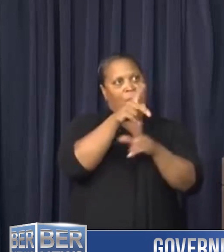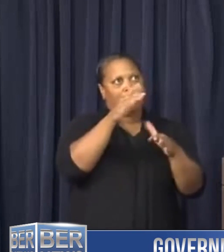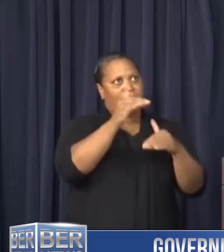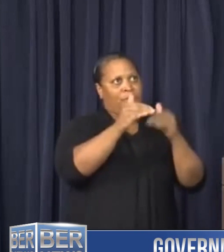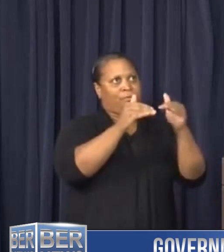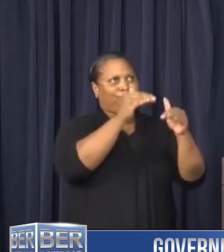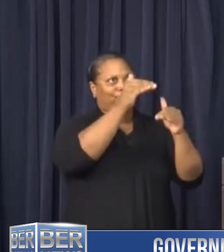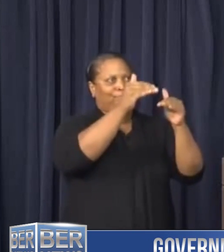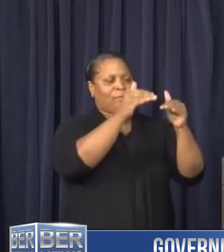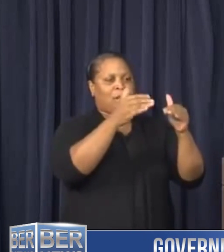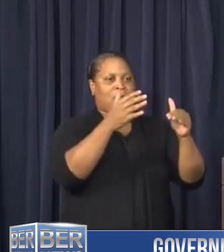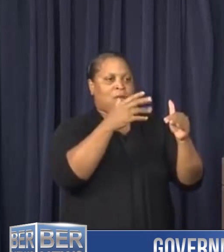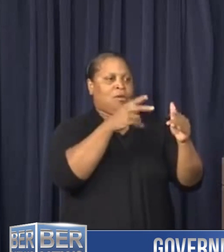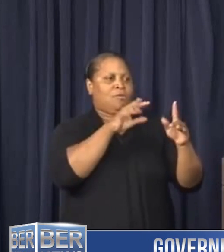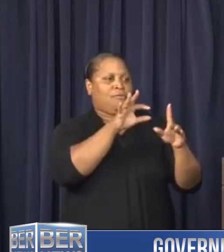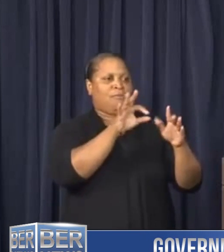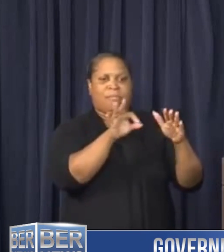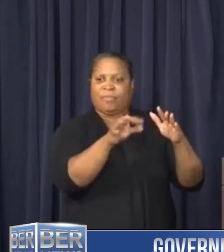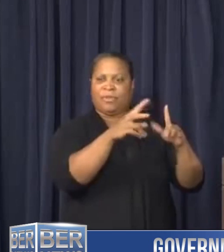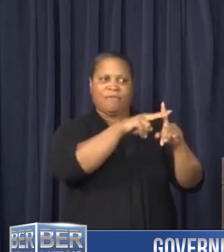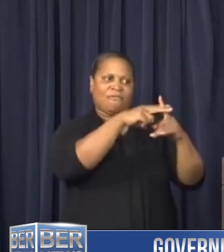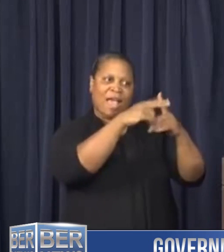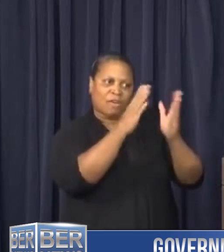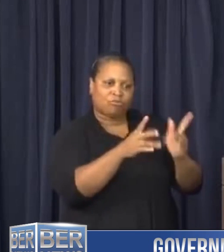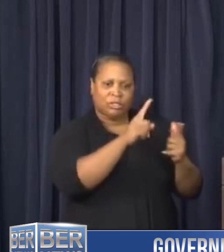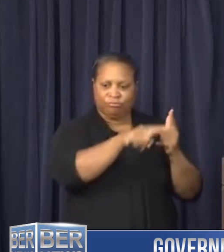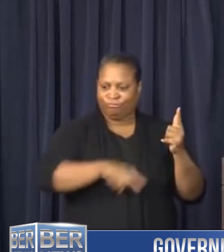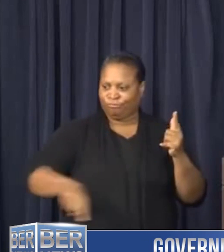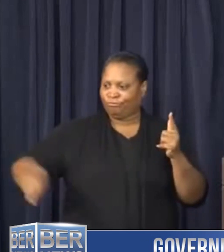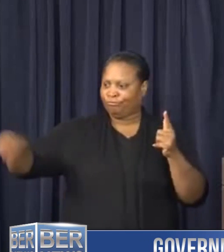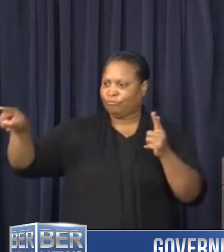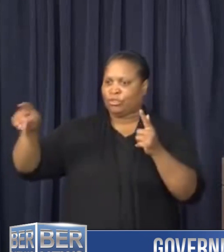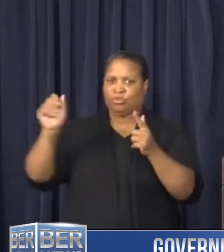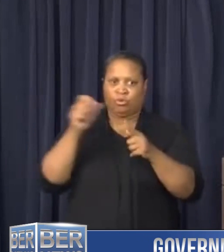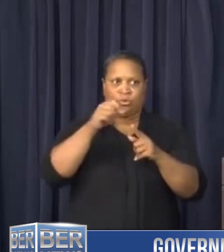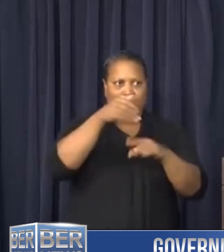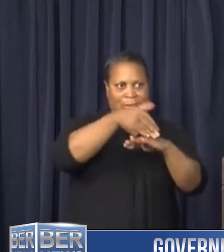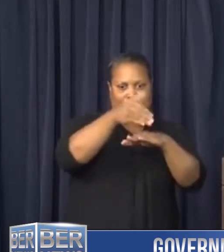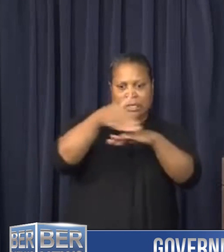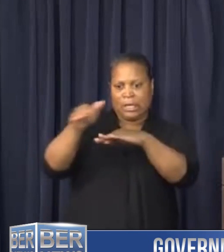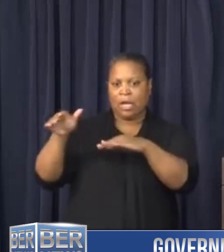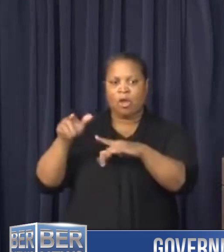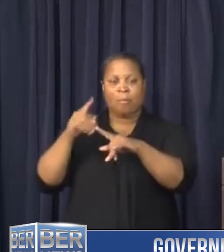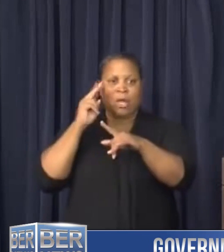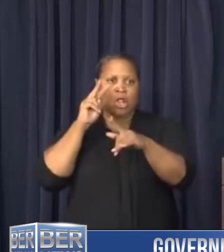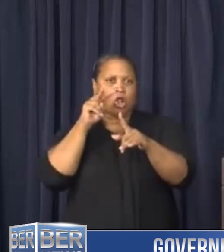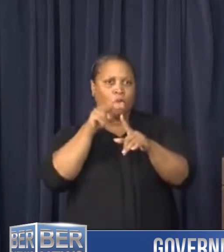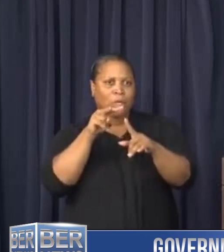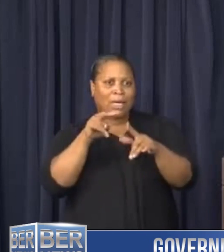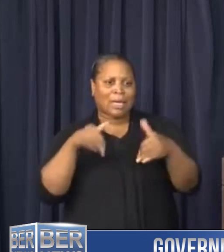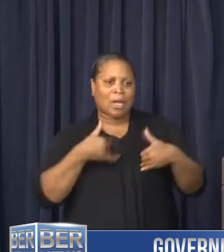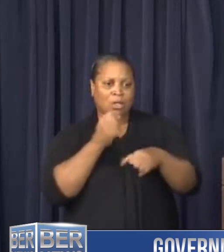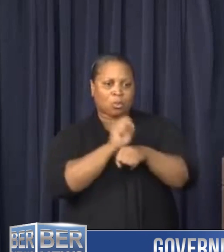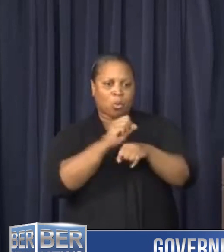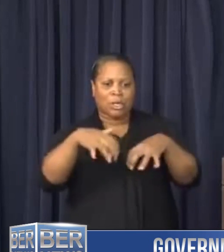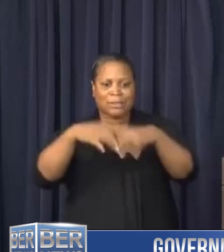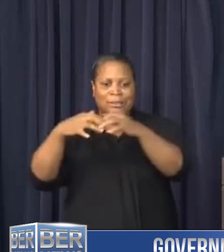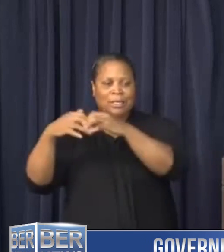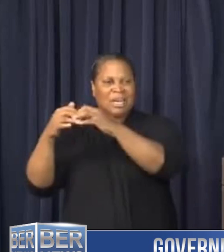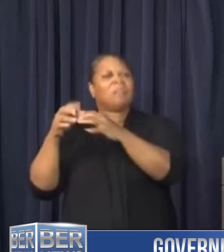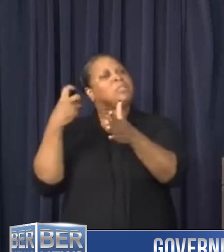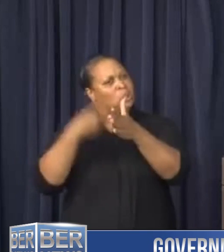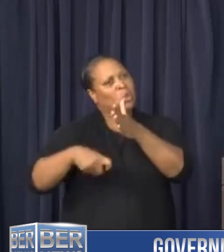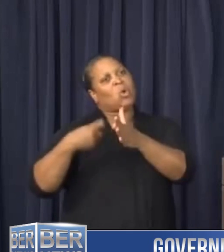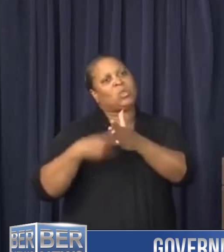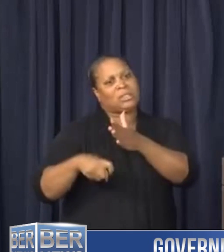In terms of looking at our distribution network, it becomes a little bit more costly and certainly you start getting into neighborhoods